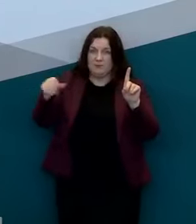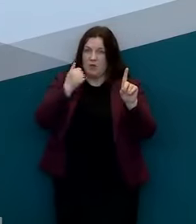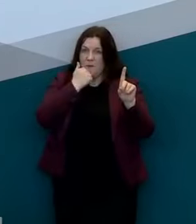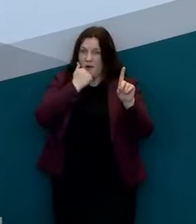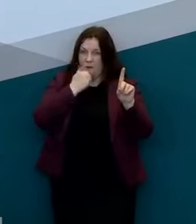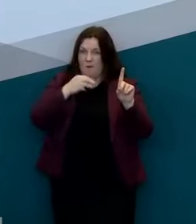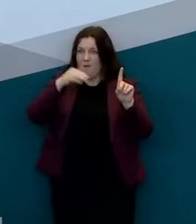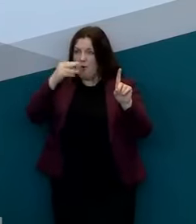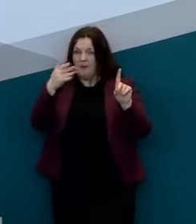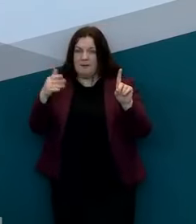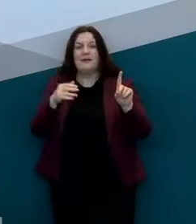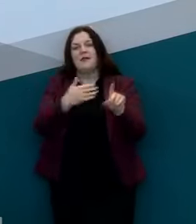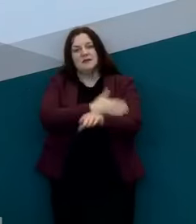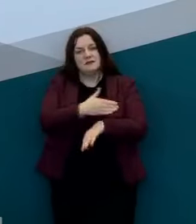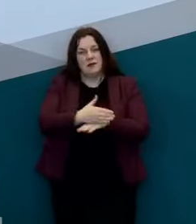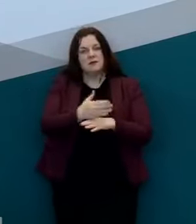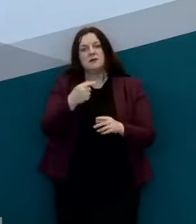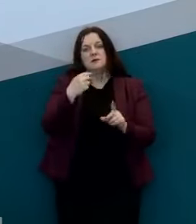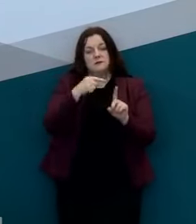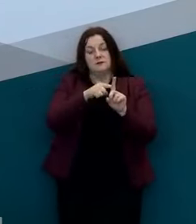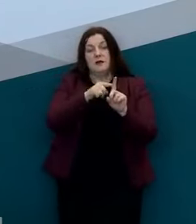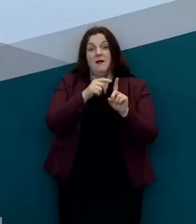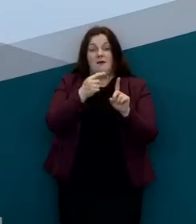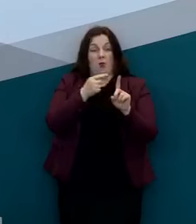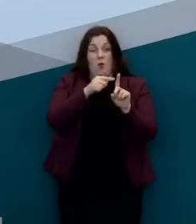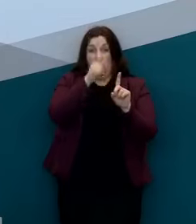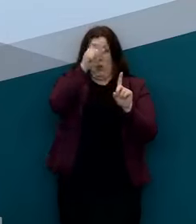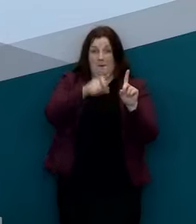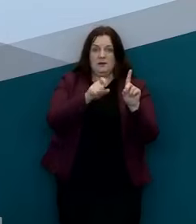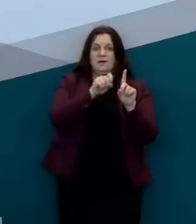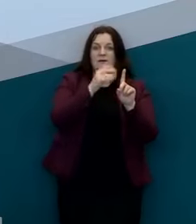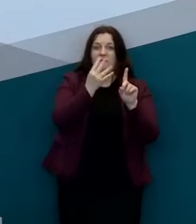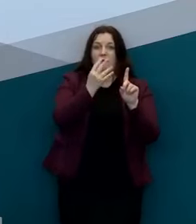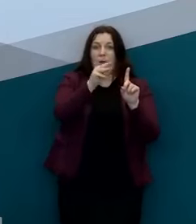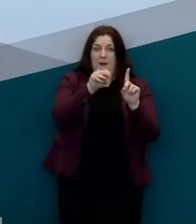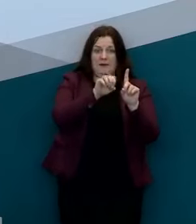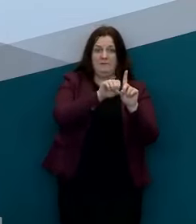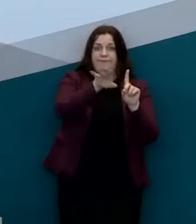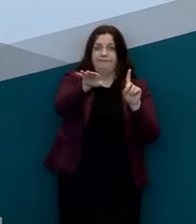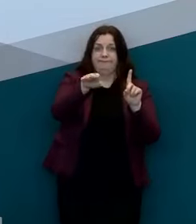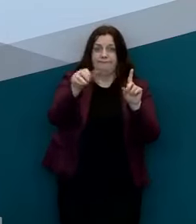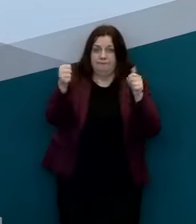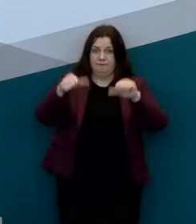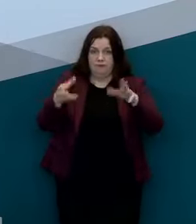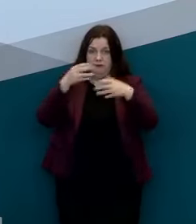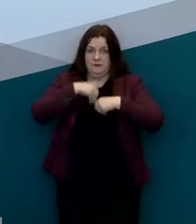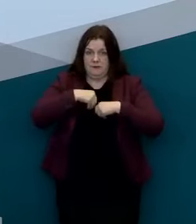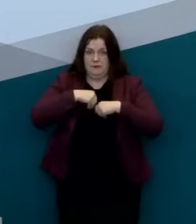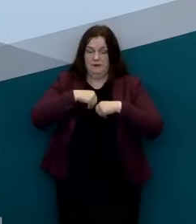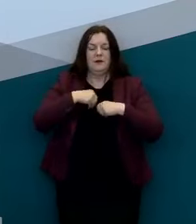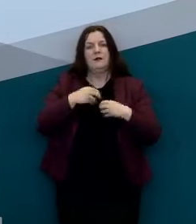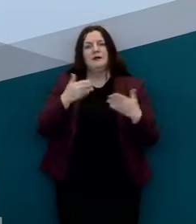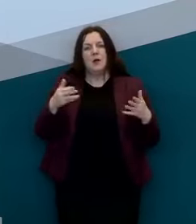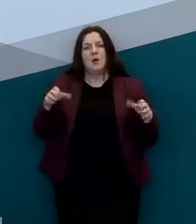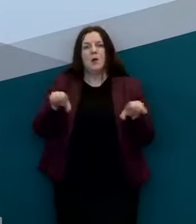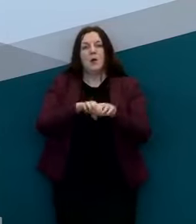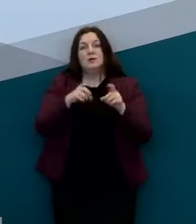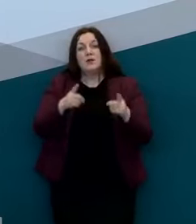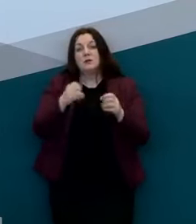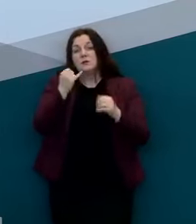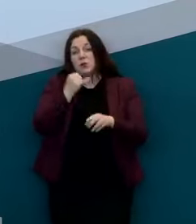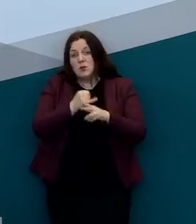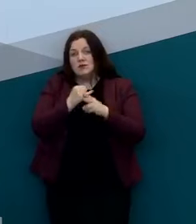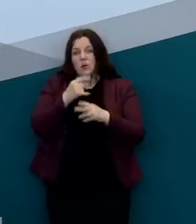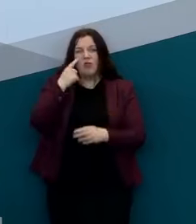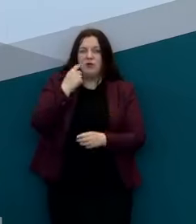of the epidemic that was in the region of four or a little bit over four when we closed schools we measured it